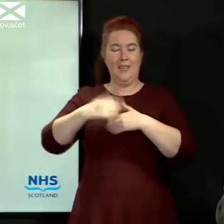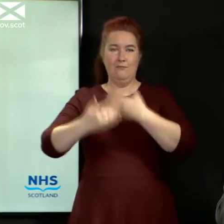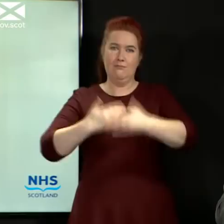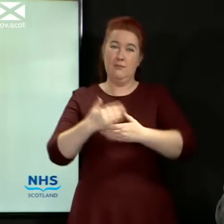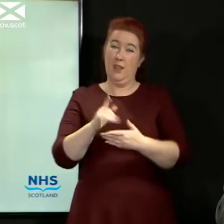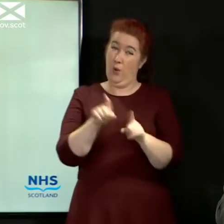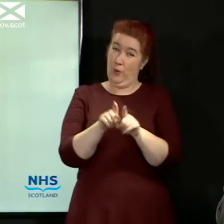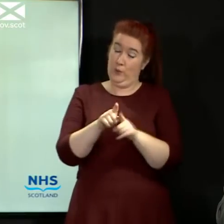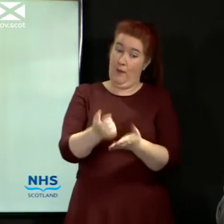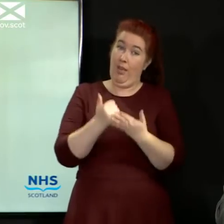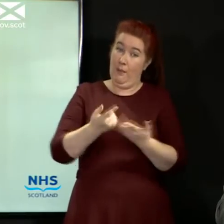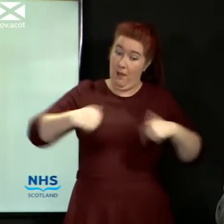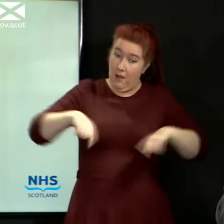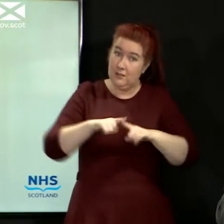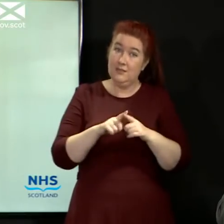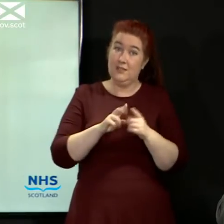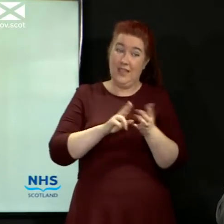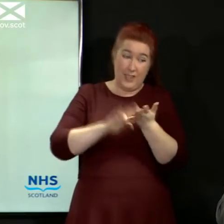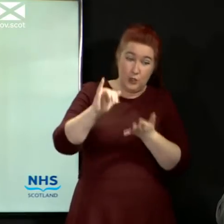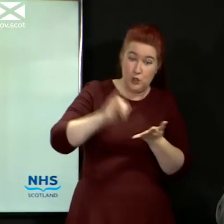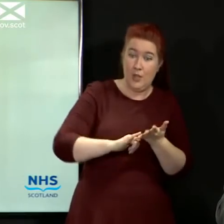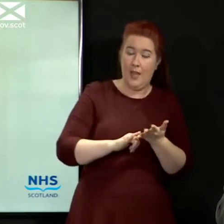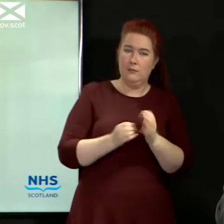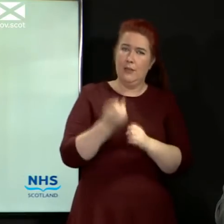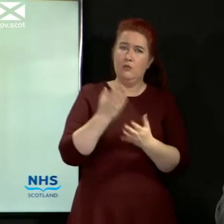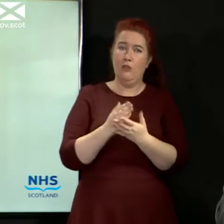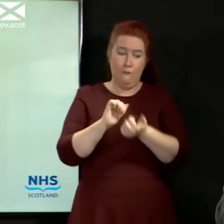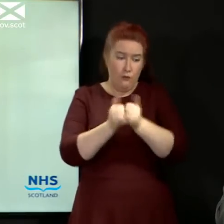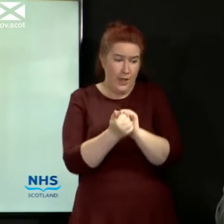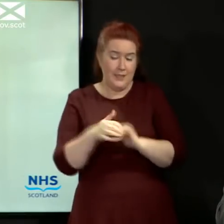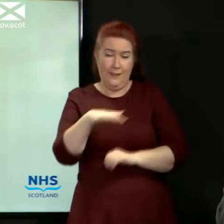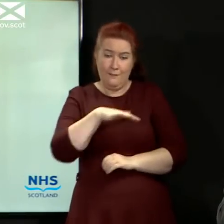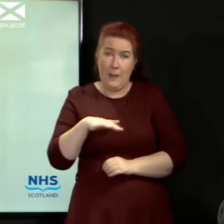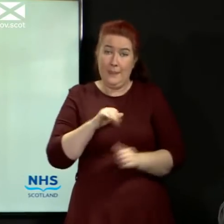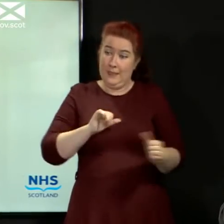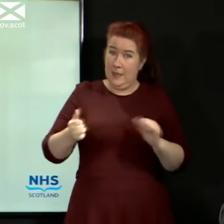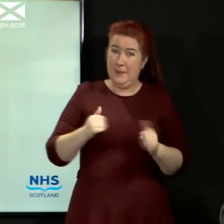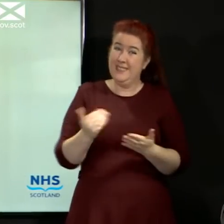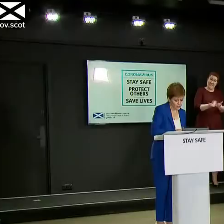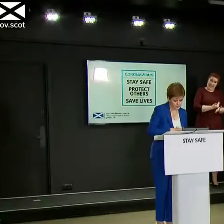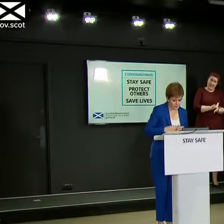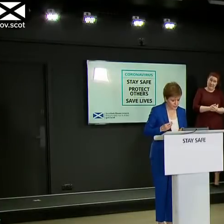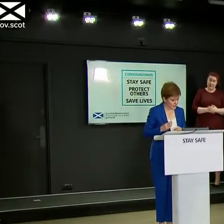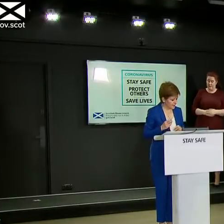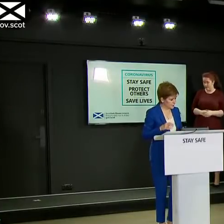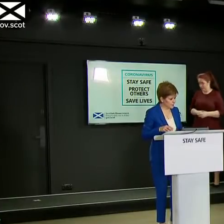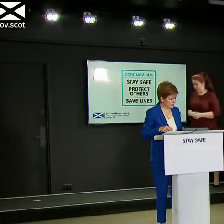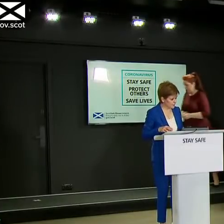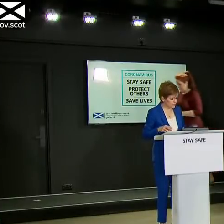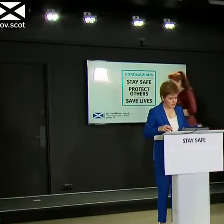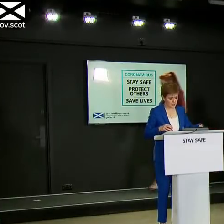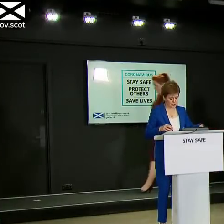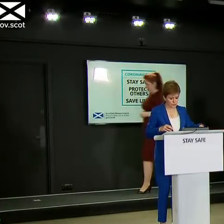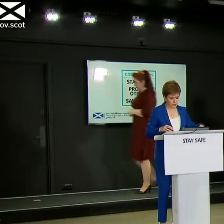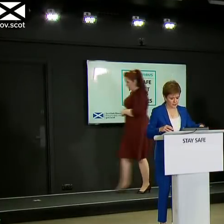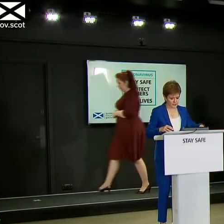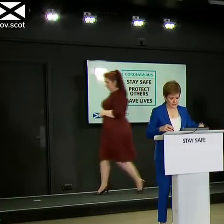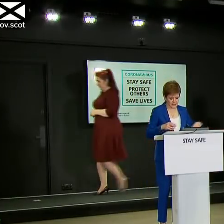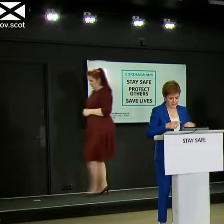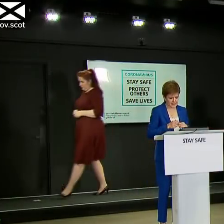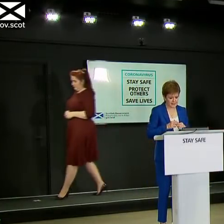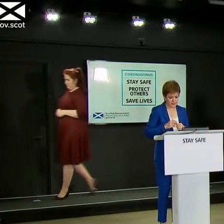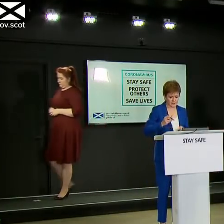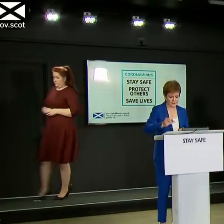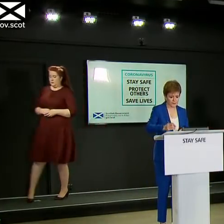NHS to keep our friends, our families and our neighbours safe. Thank you very much, Gregor. move now straight to